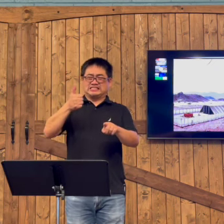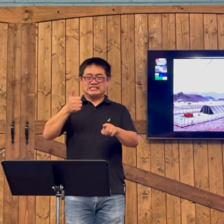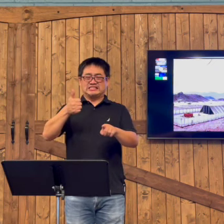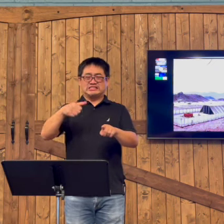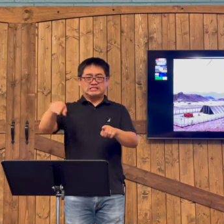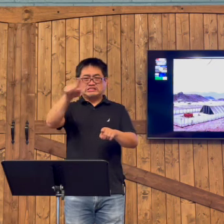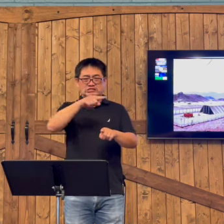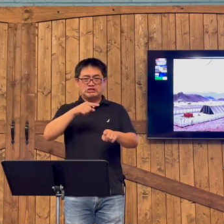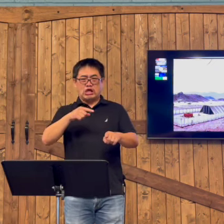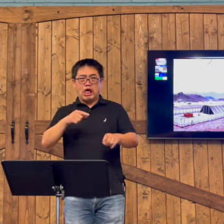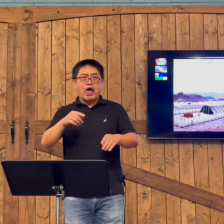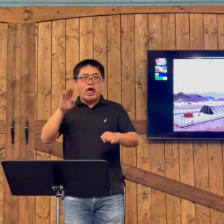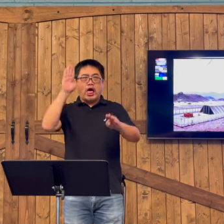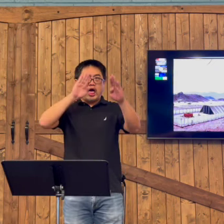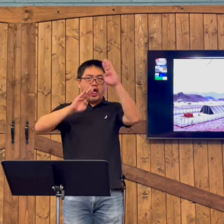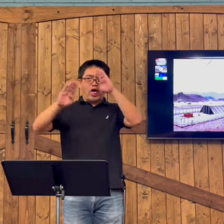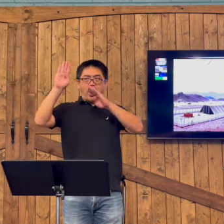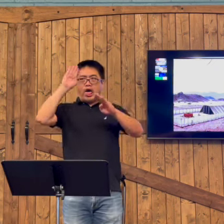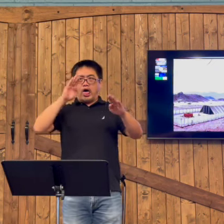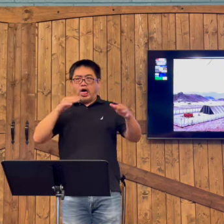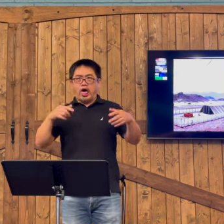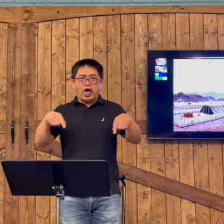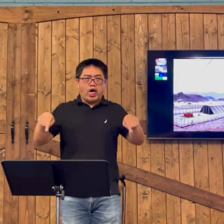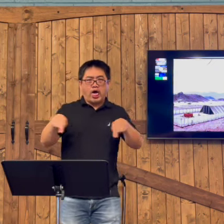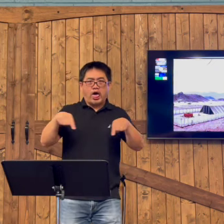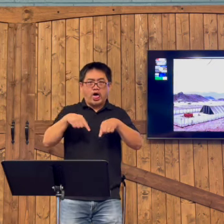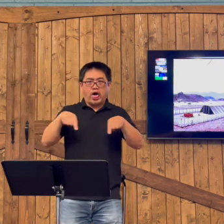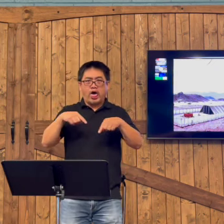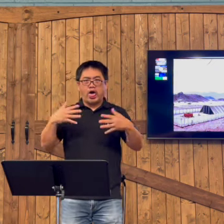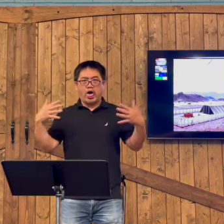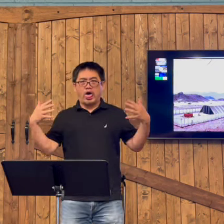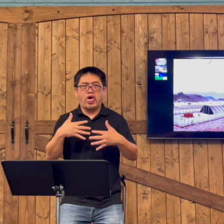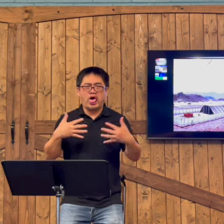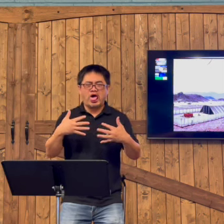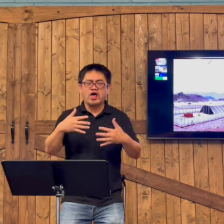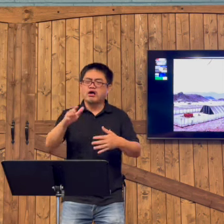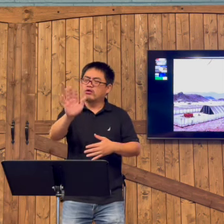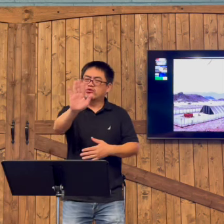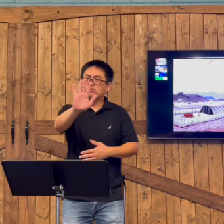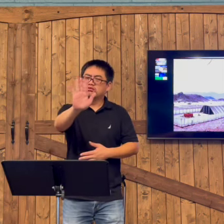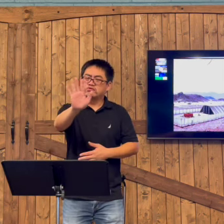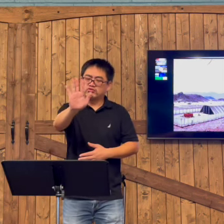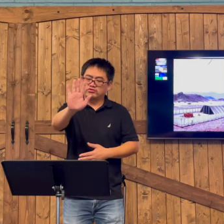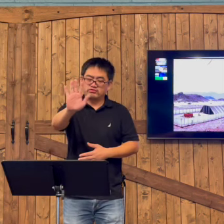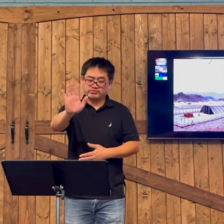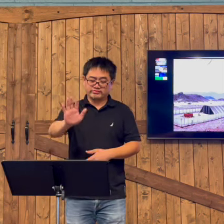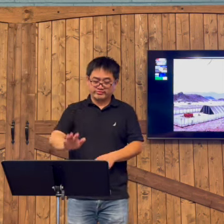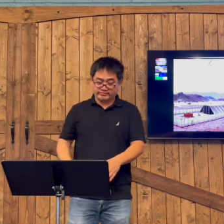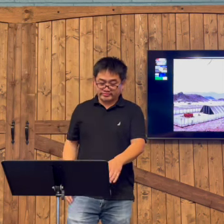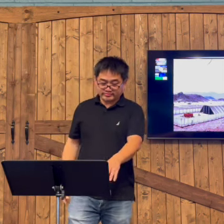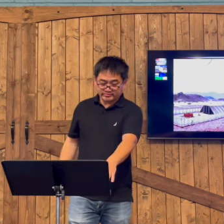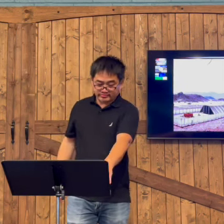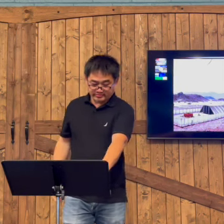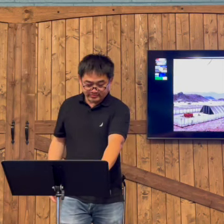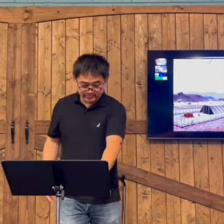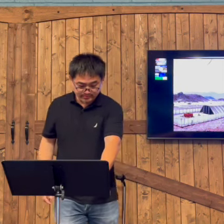And Jesus told them that He will give them the best peace. That they won't have to worry. They won't have anxiety.